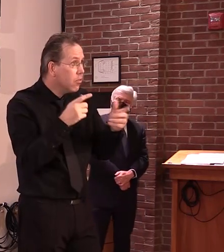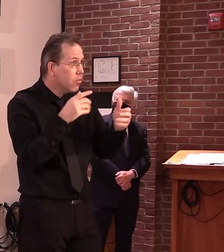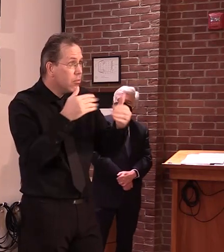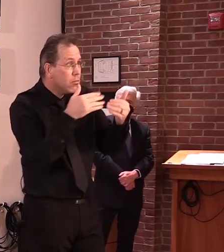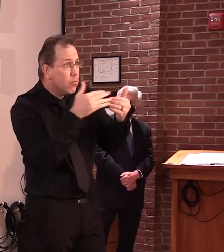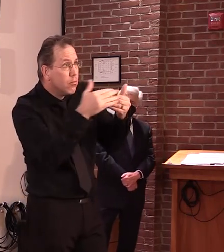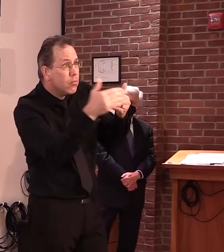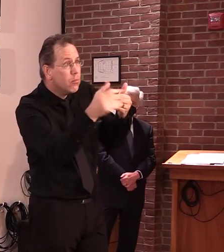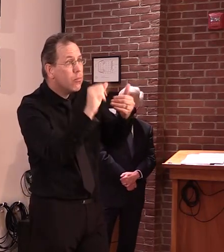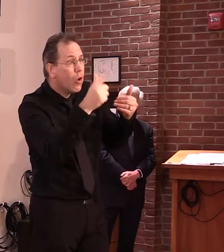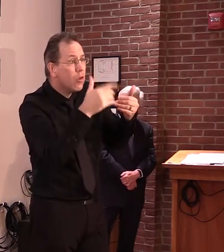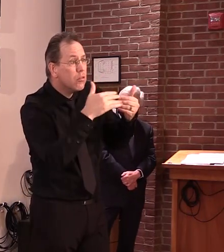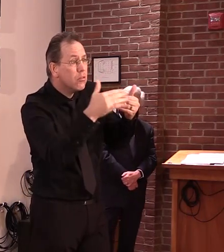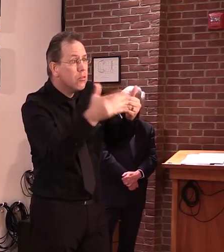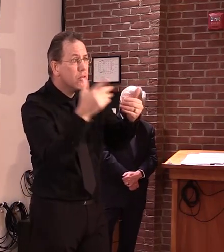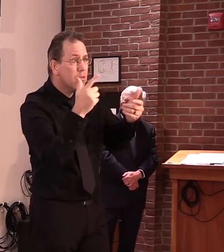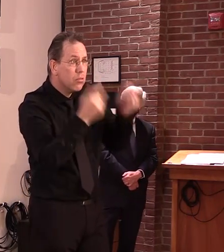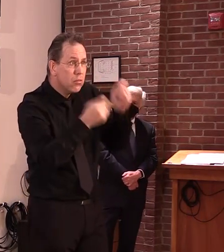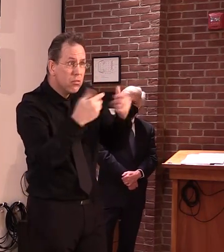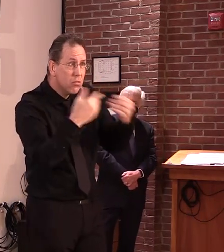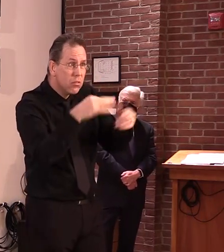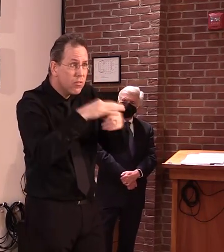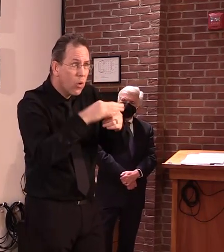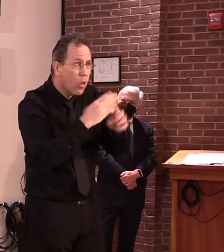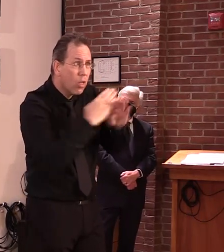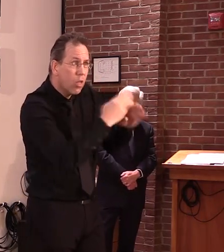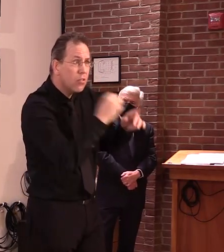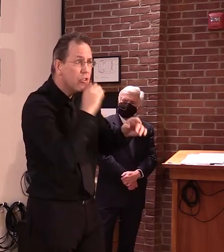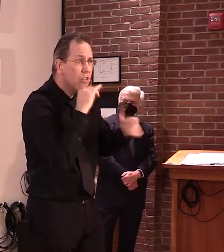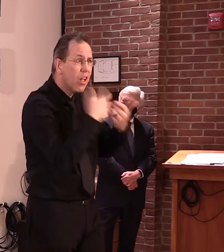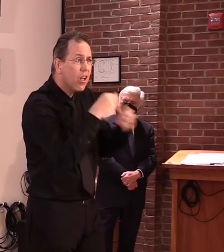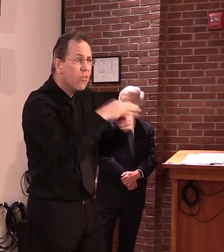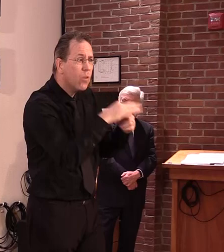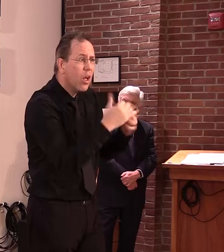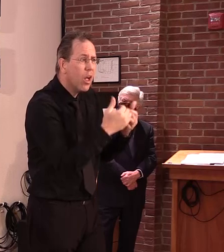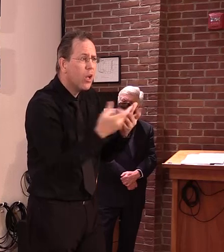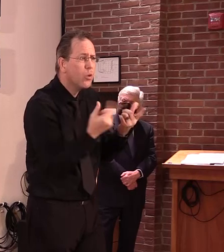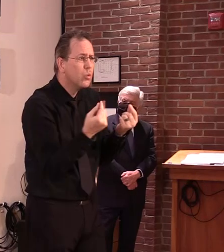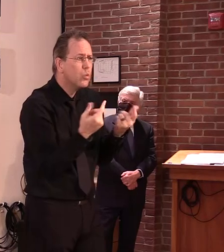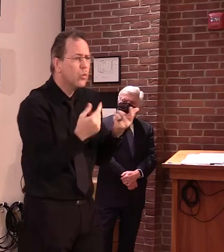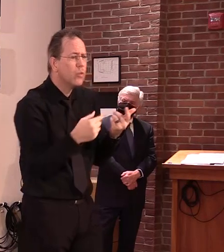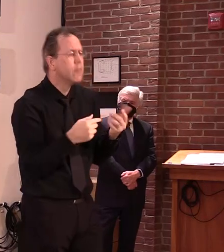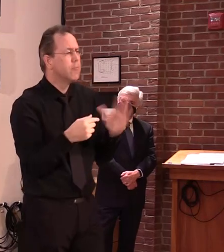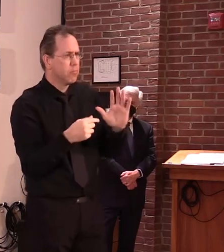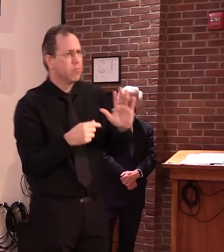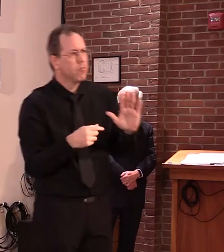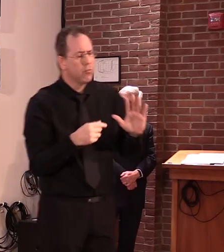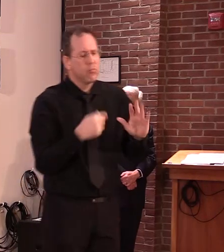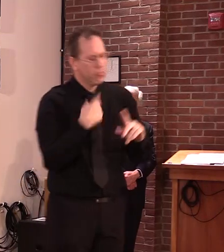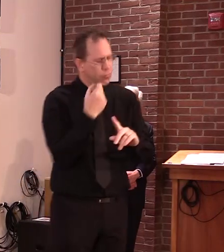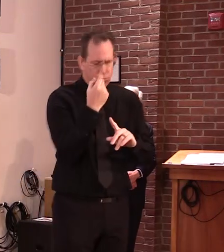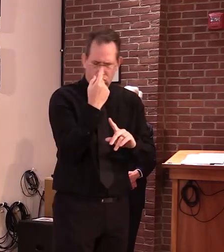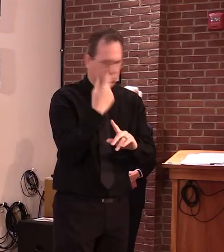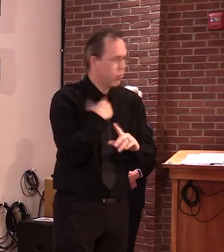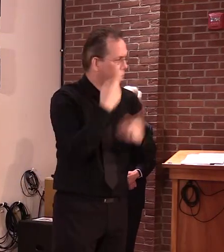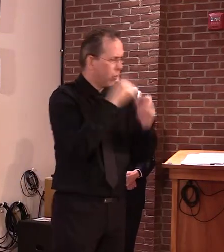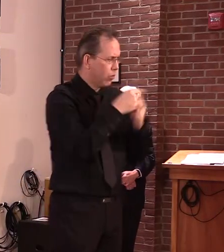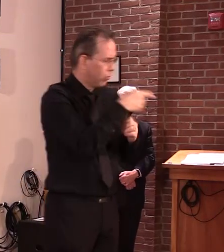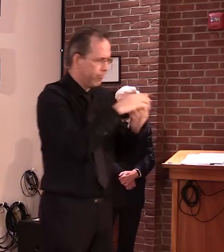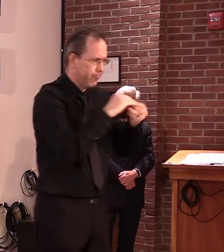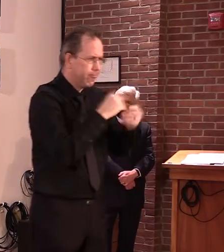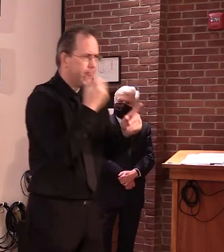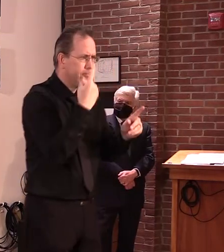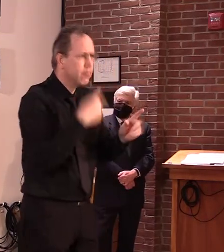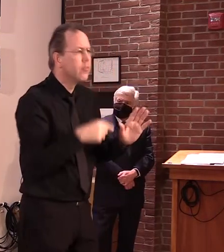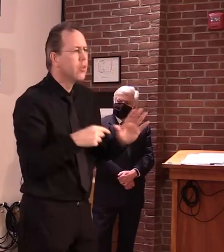vote? Yeah. Well, again, what I've said is let's move forward just like we did with every other emergency situation. Let's put the plan in